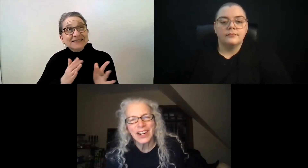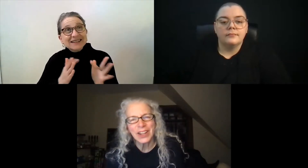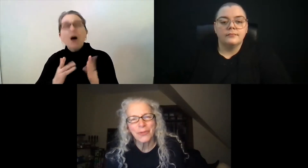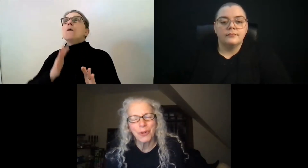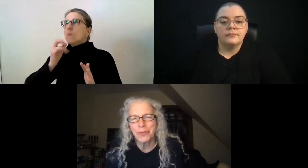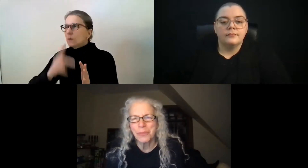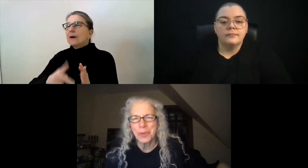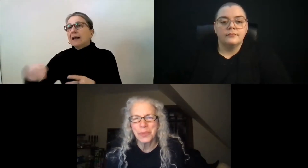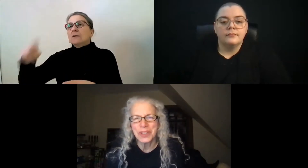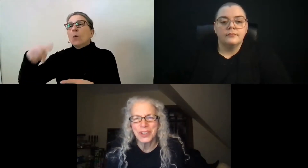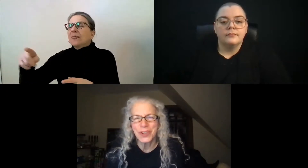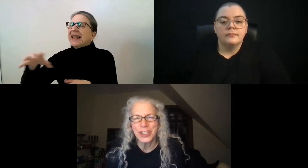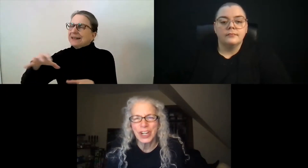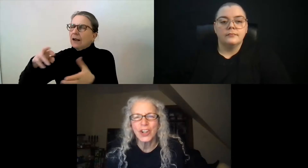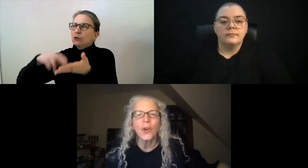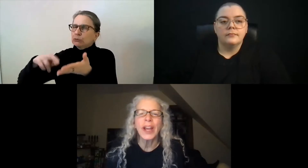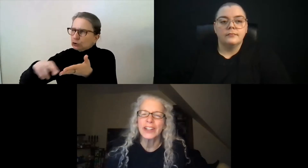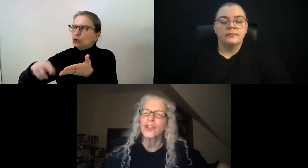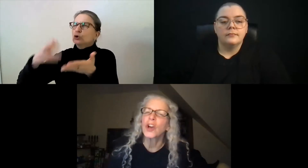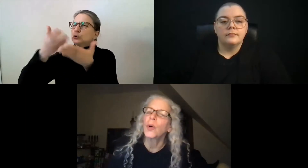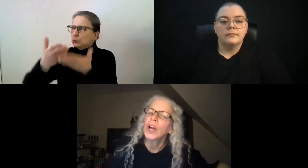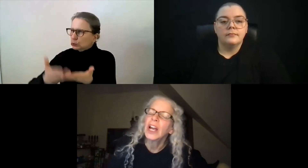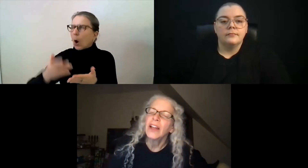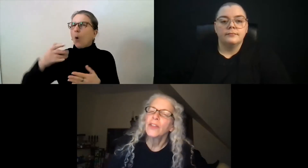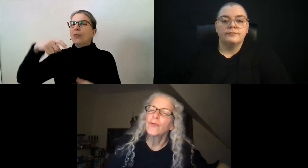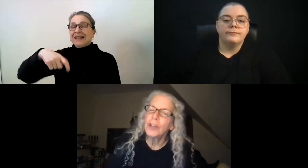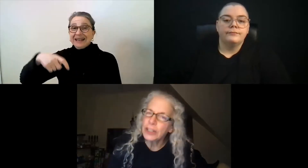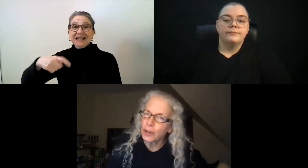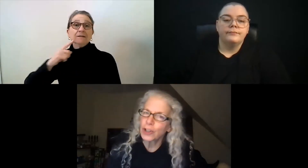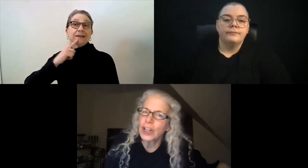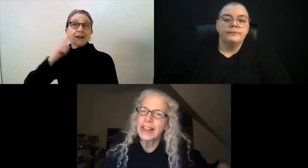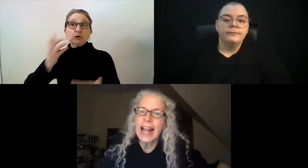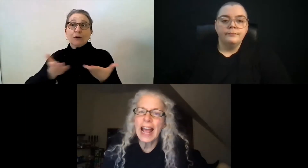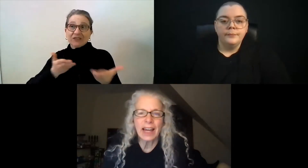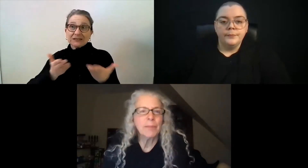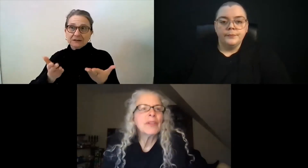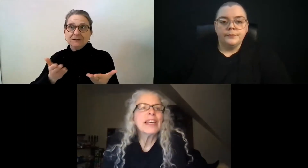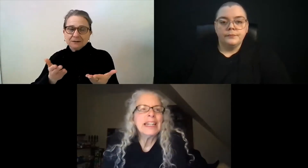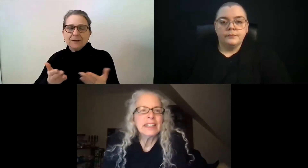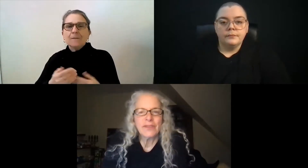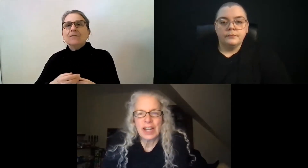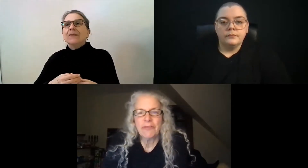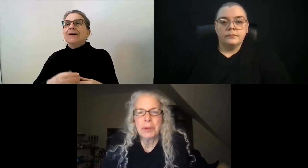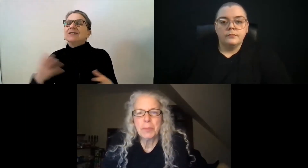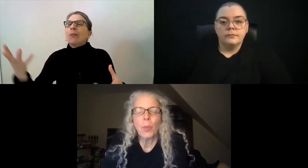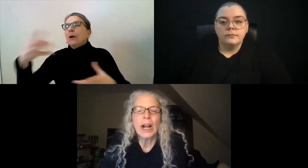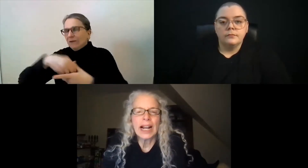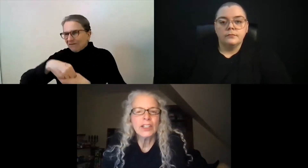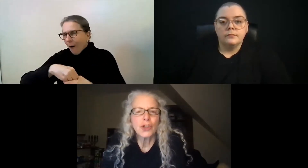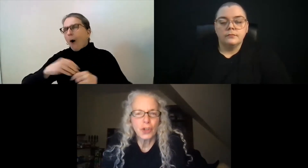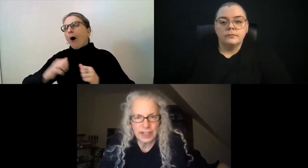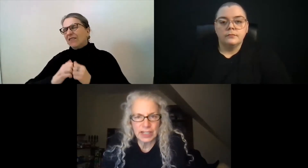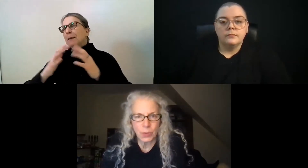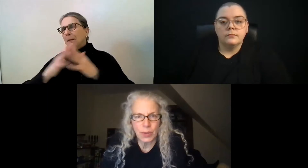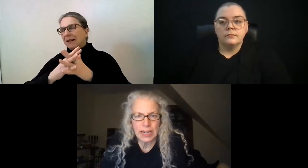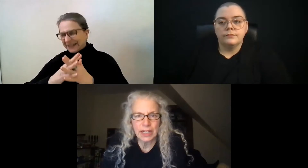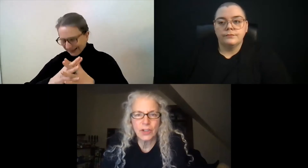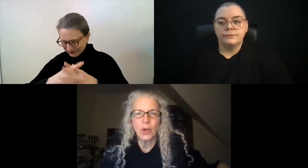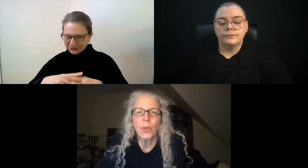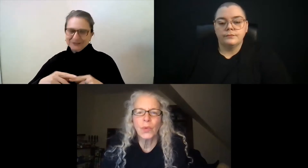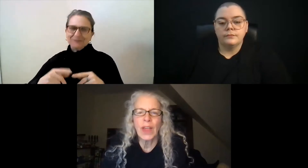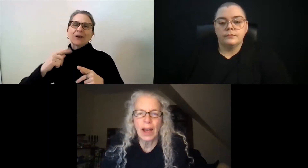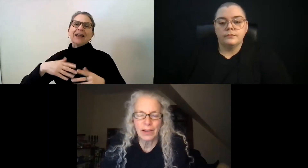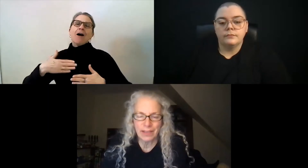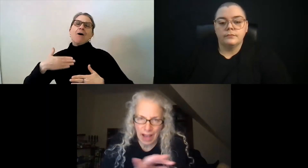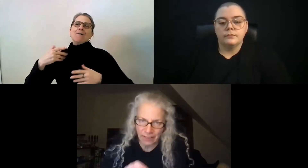Sorry, got thrown for a moment when the screen changed. Okay. So the research that they had about the needs of deaf people, what kinds of services we needed.